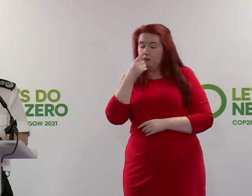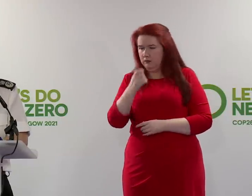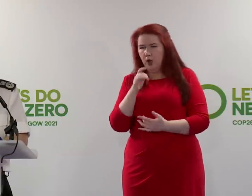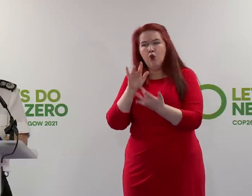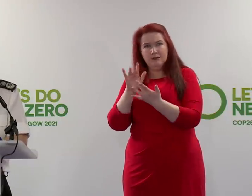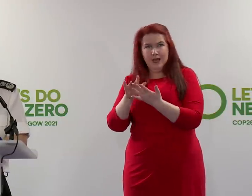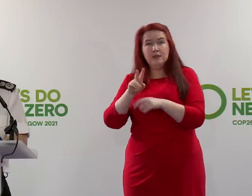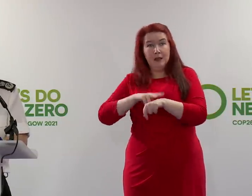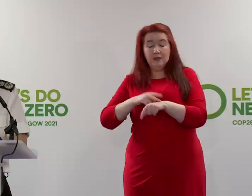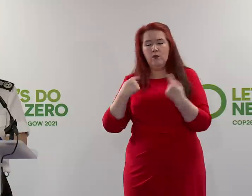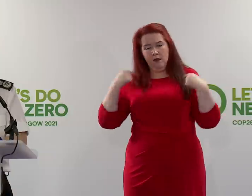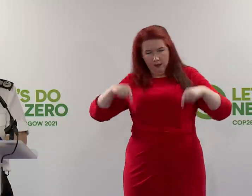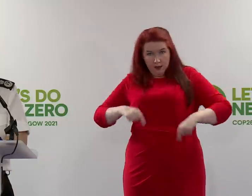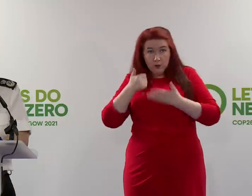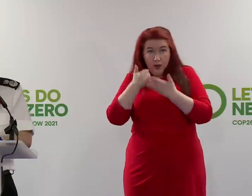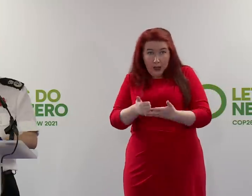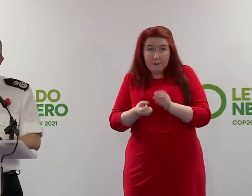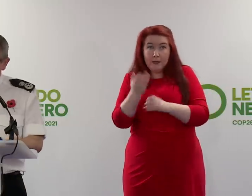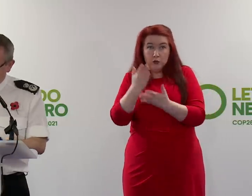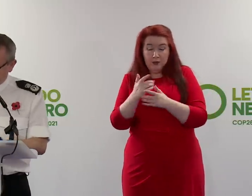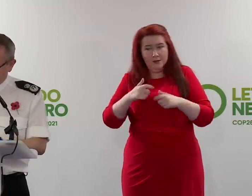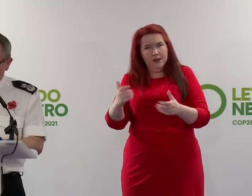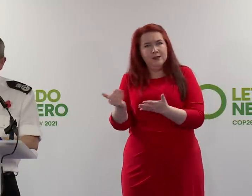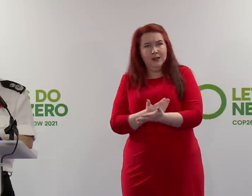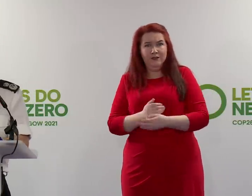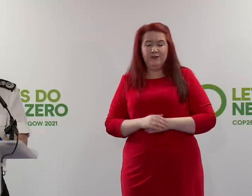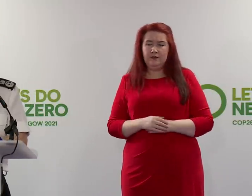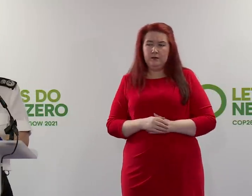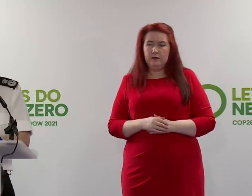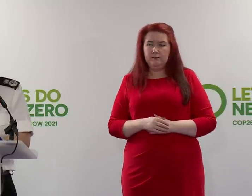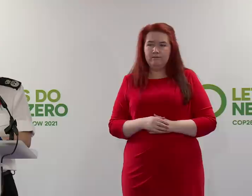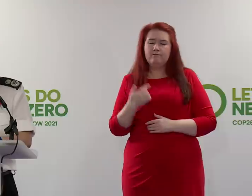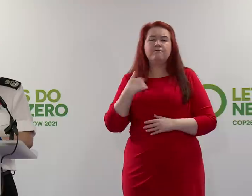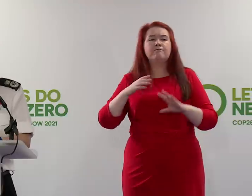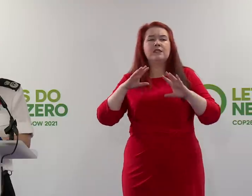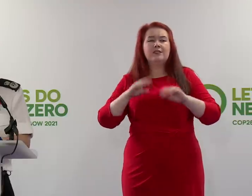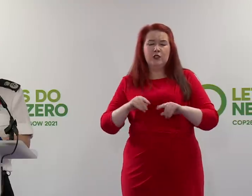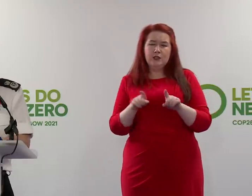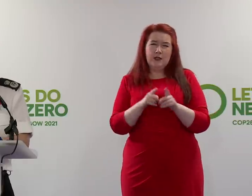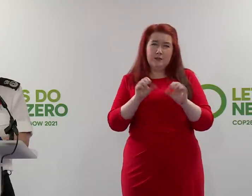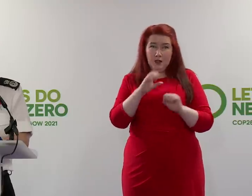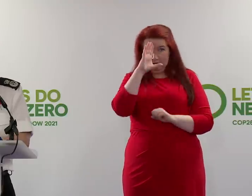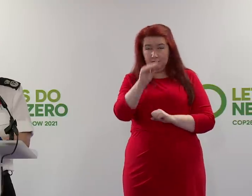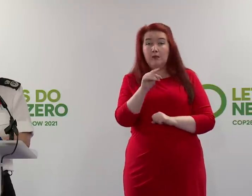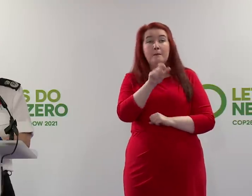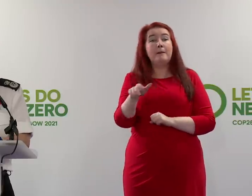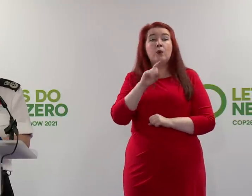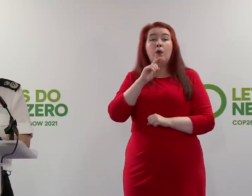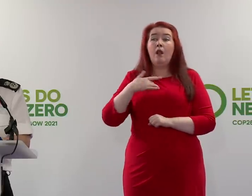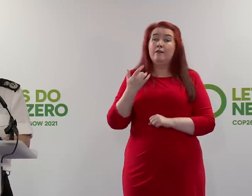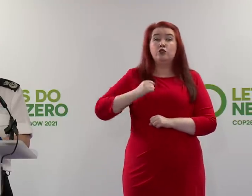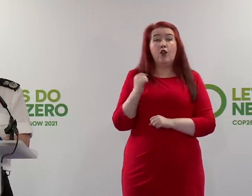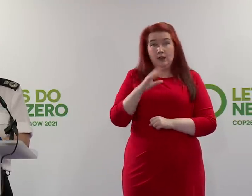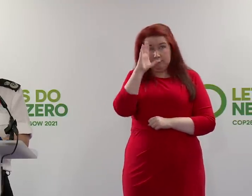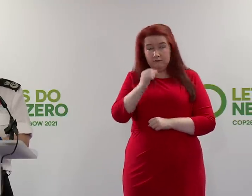you, to keep you safe. I will close as I began by assuring the people of Scotland that our police